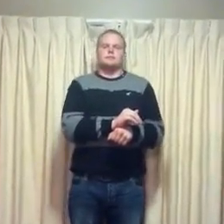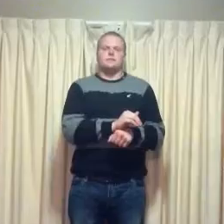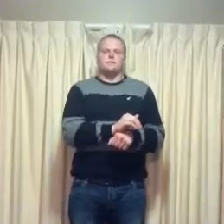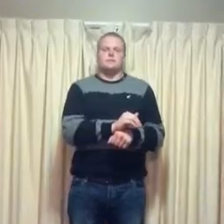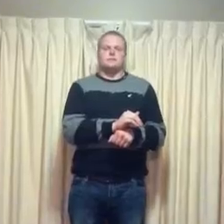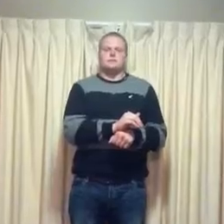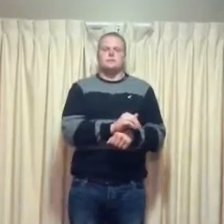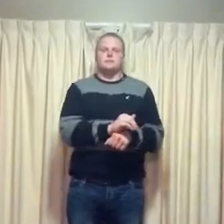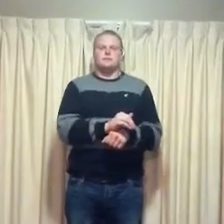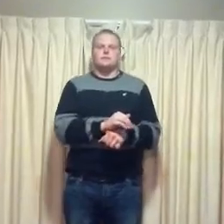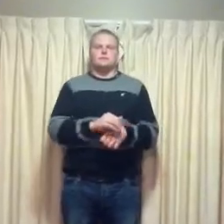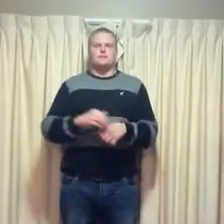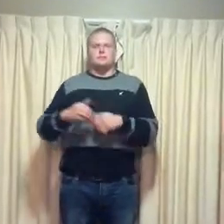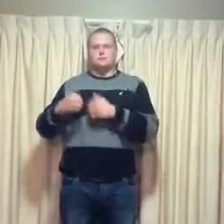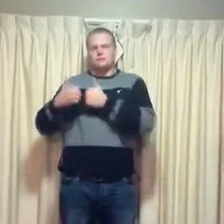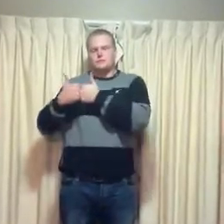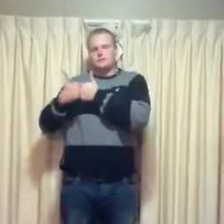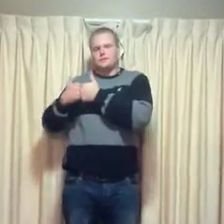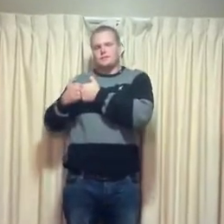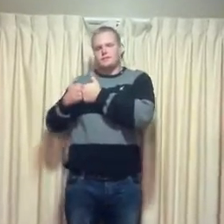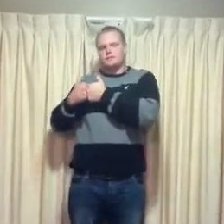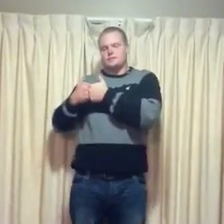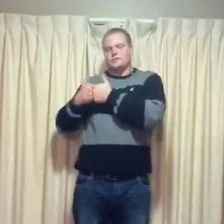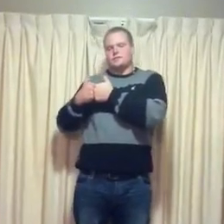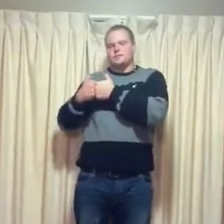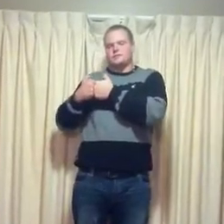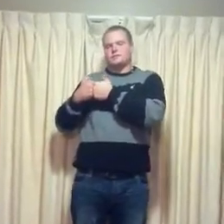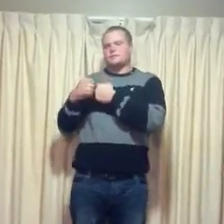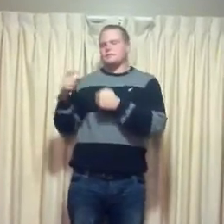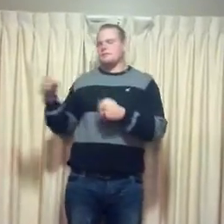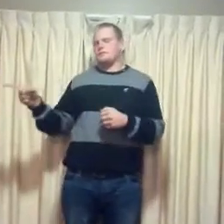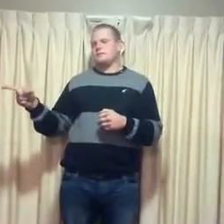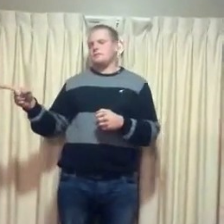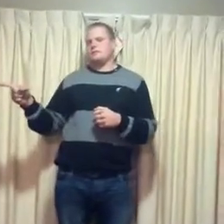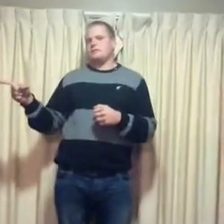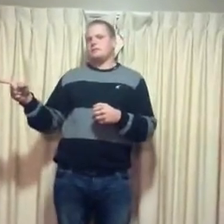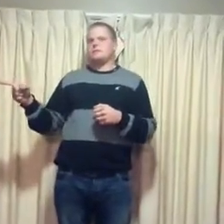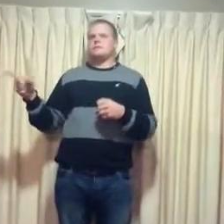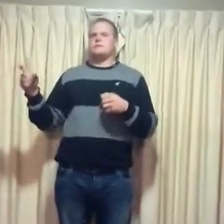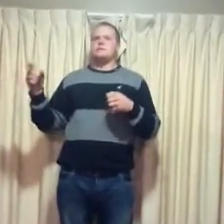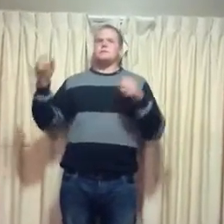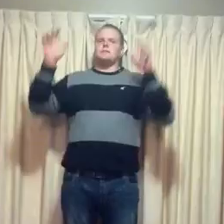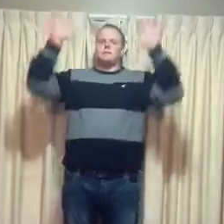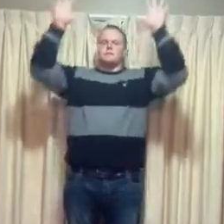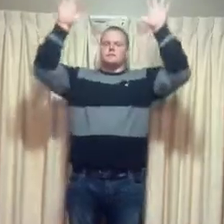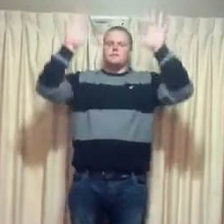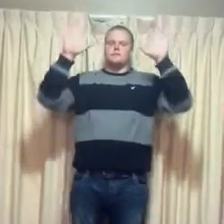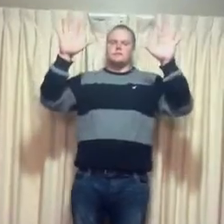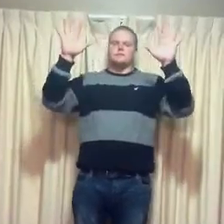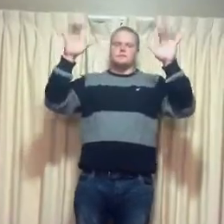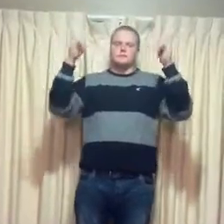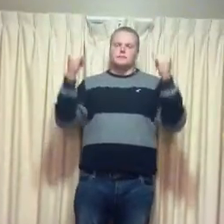Oh, my darling, you are wonderful tonight.